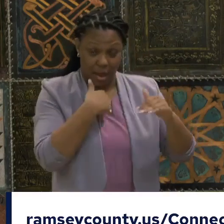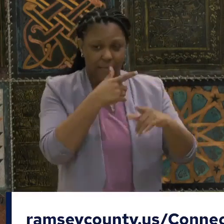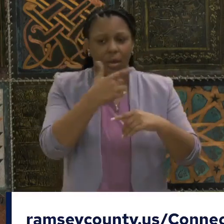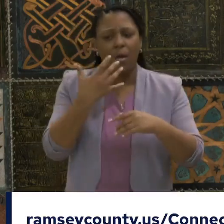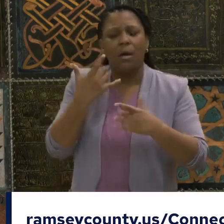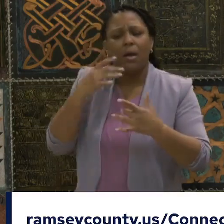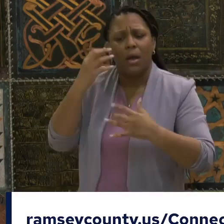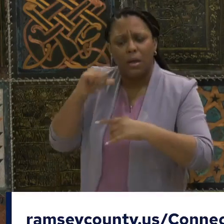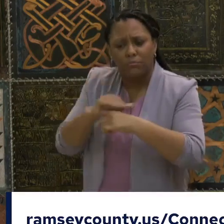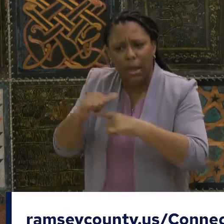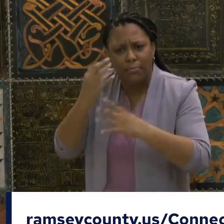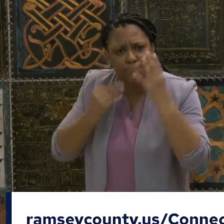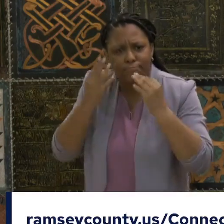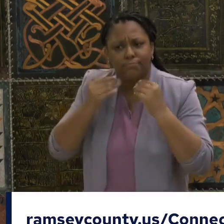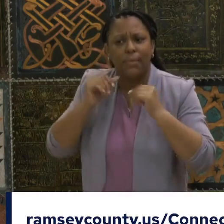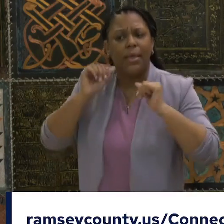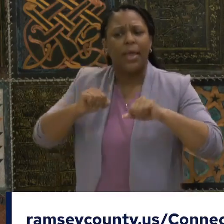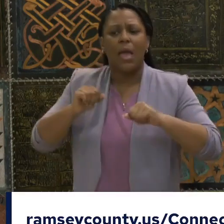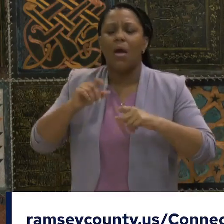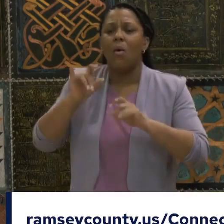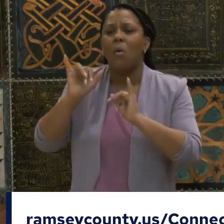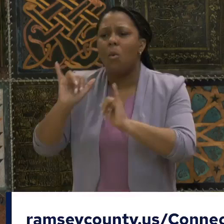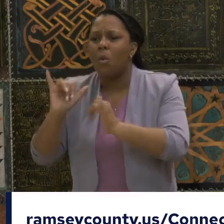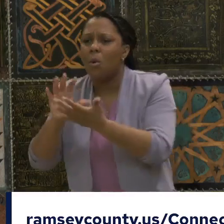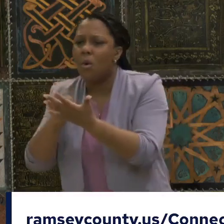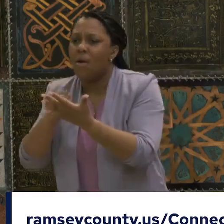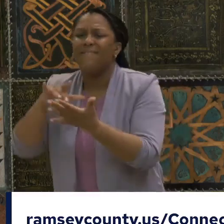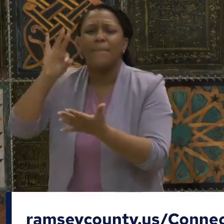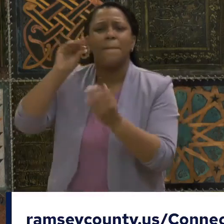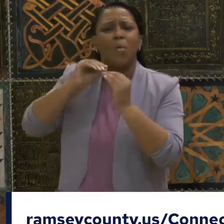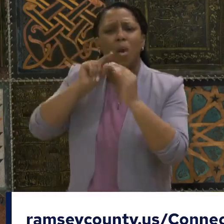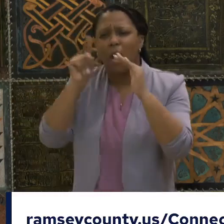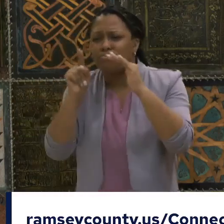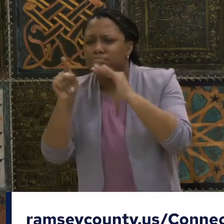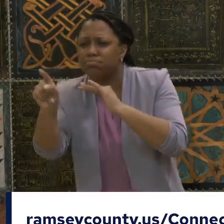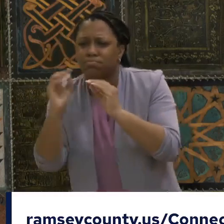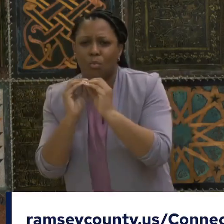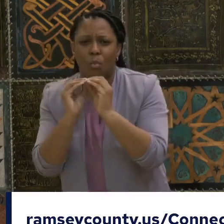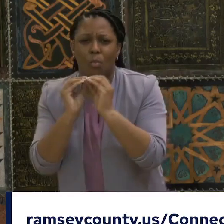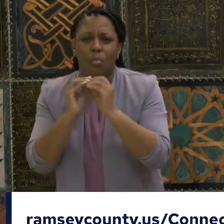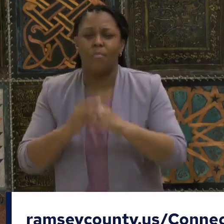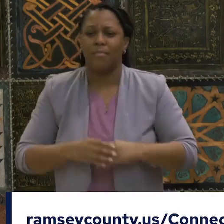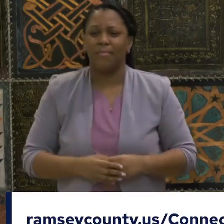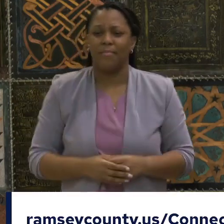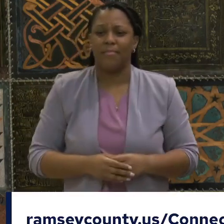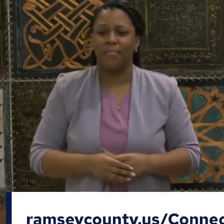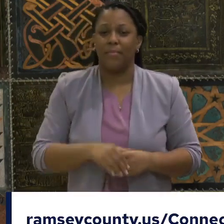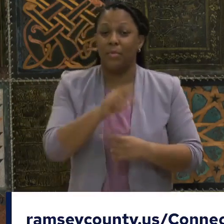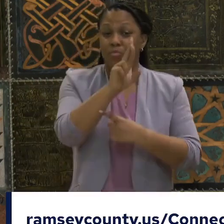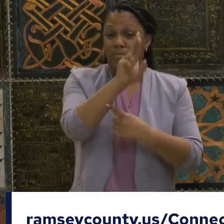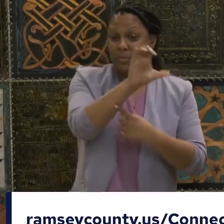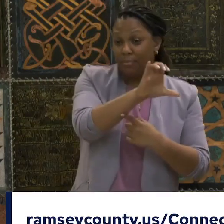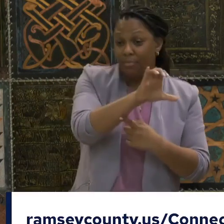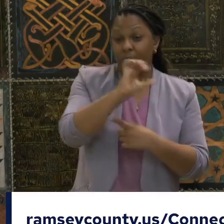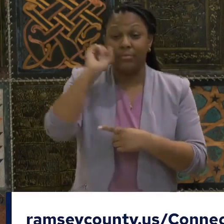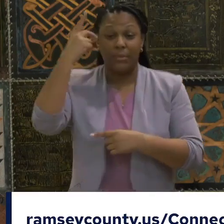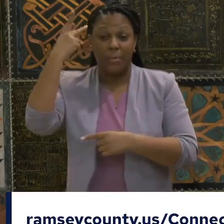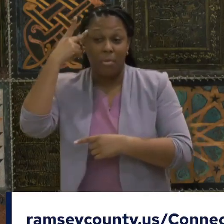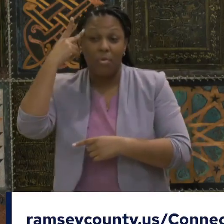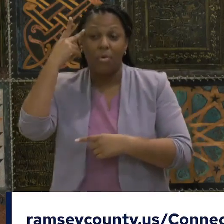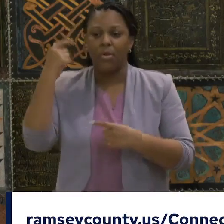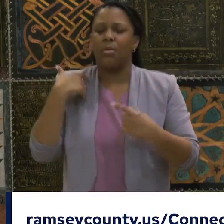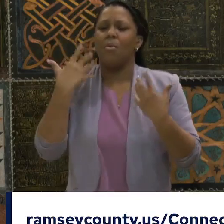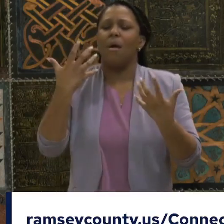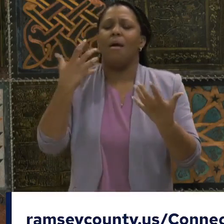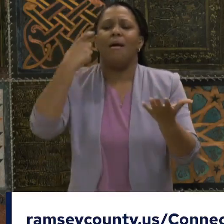Digital inequities in Ramsey County and St. Paul are rooted in economic inequalities. And I also want to name that the